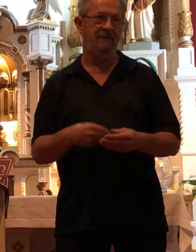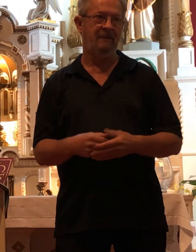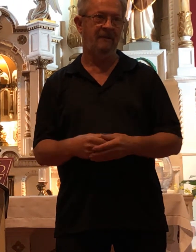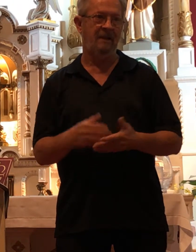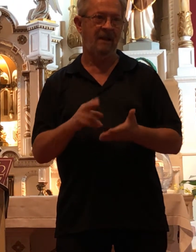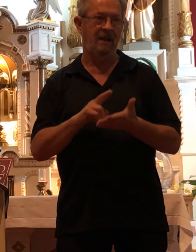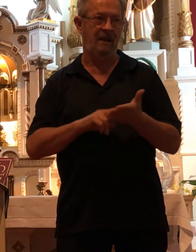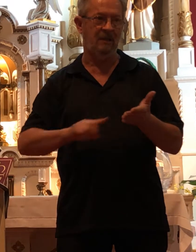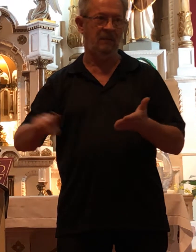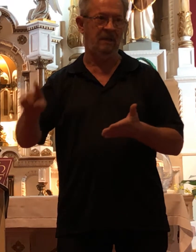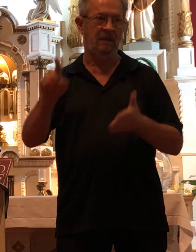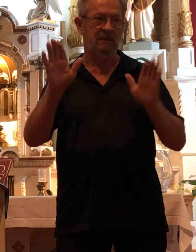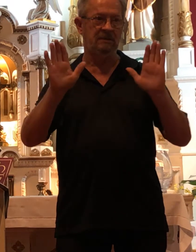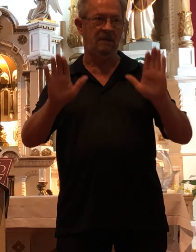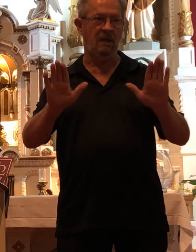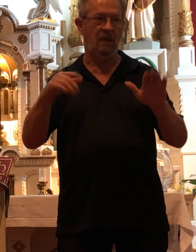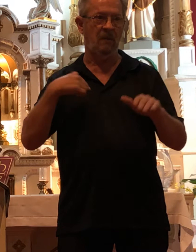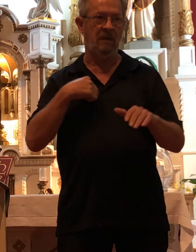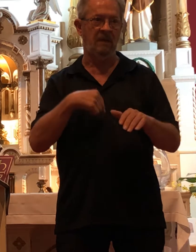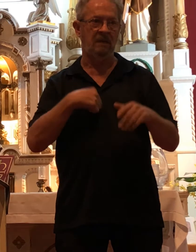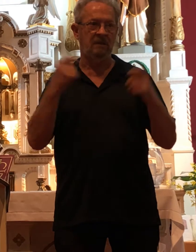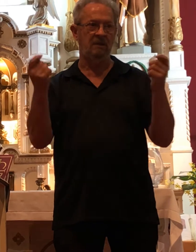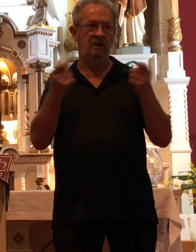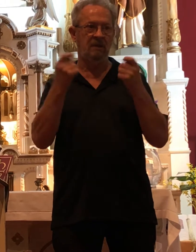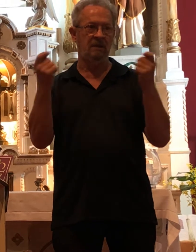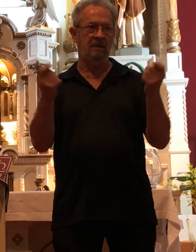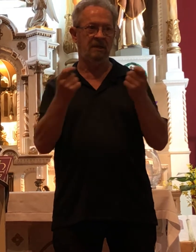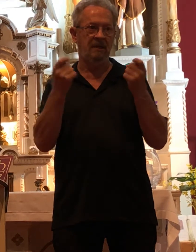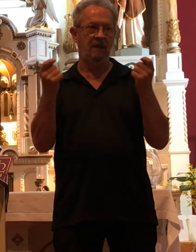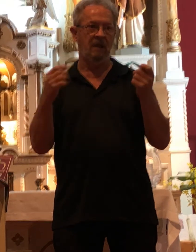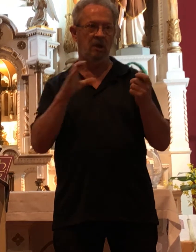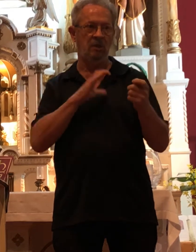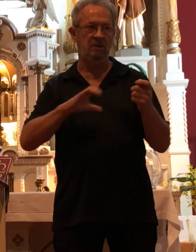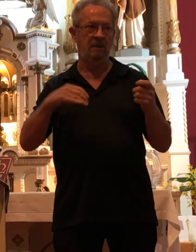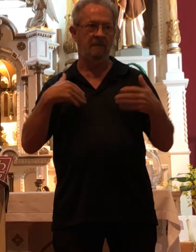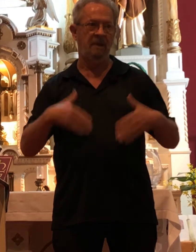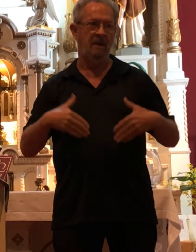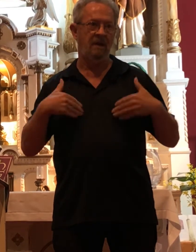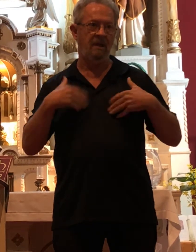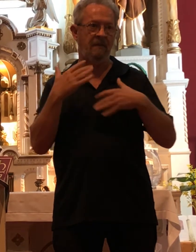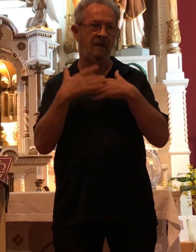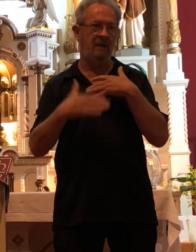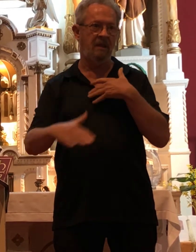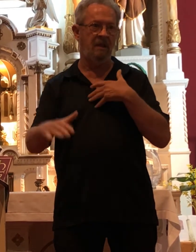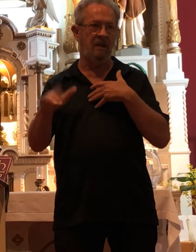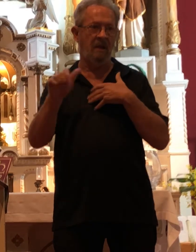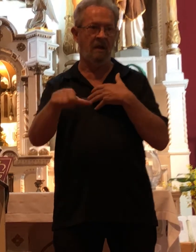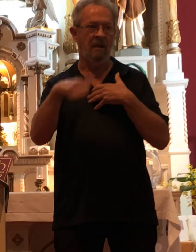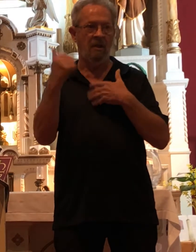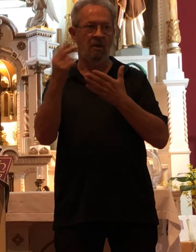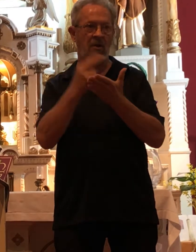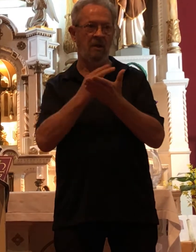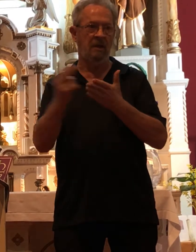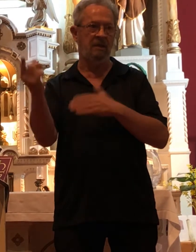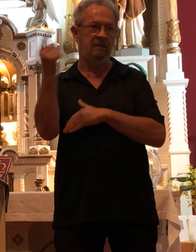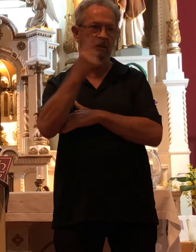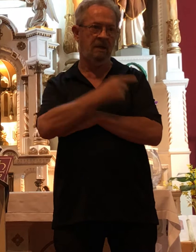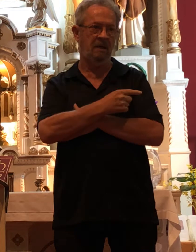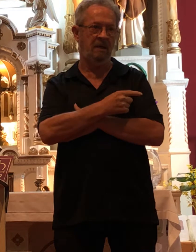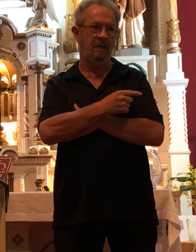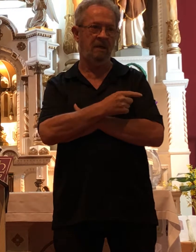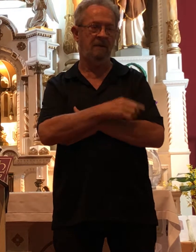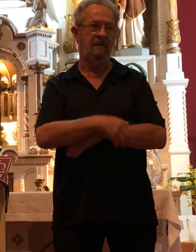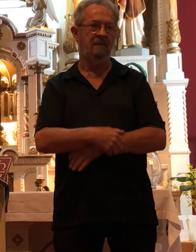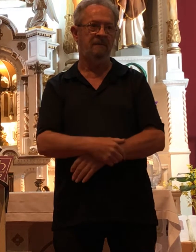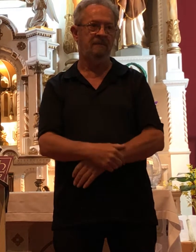Sunday we will celebrate the body and blood of Christ as another celebrity during this ordinary time.